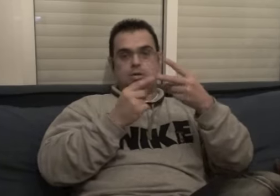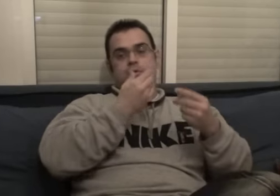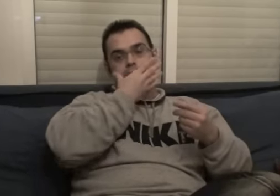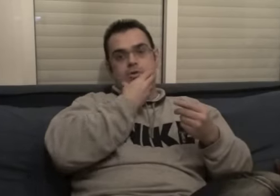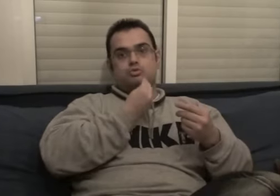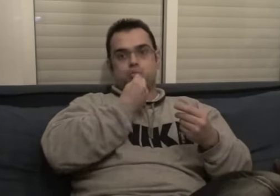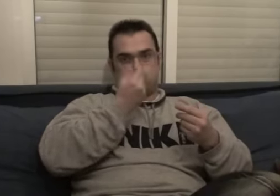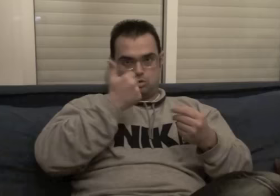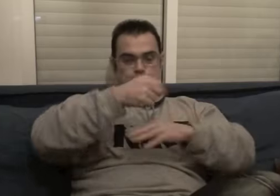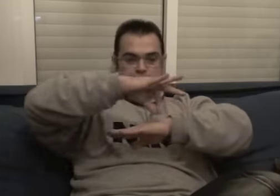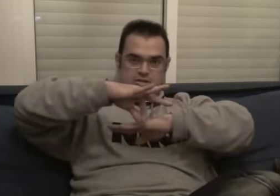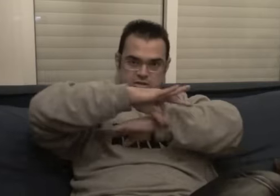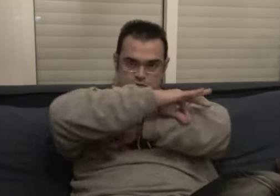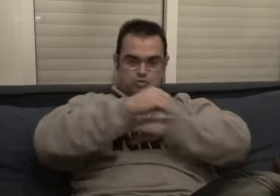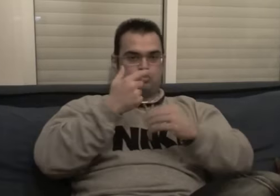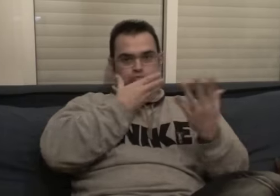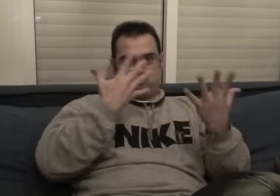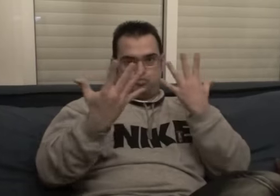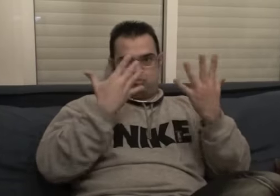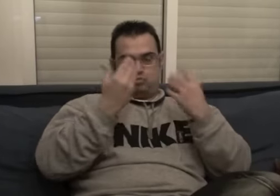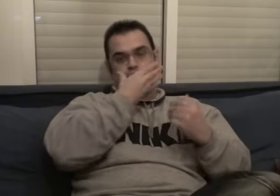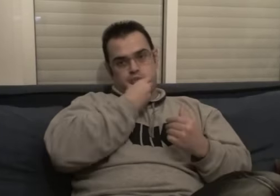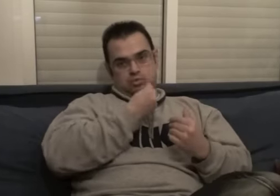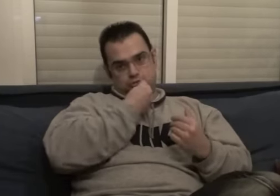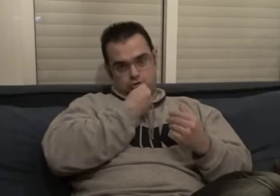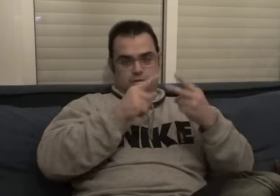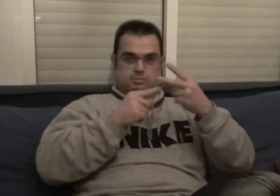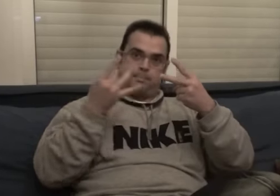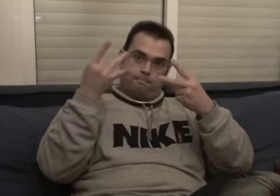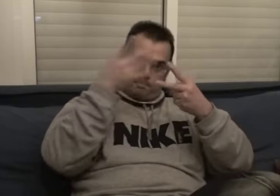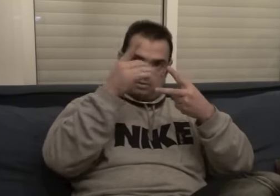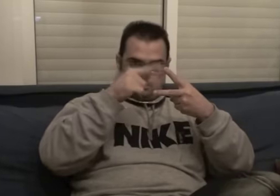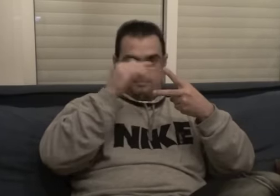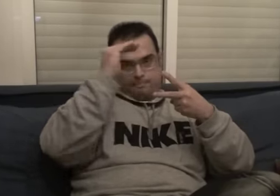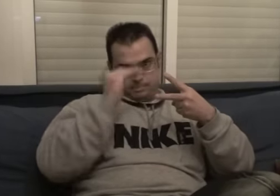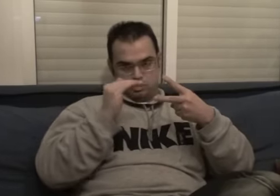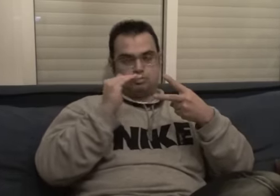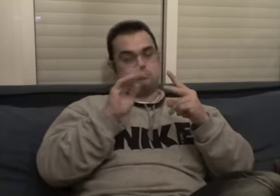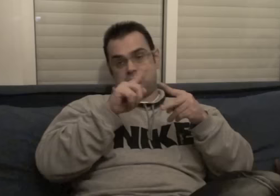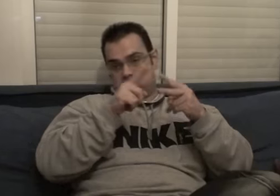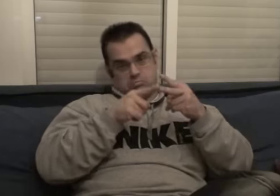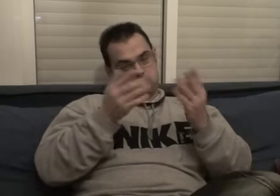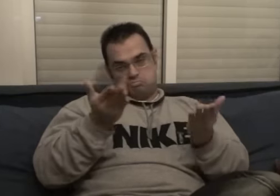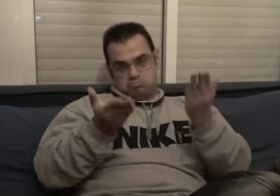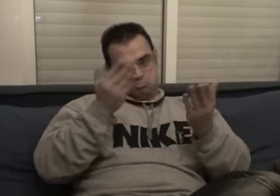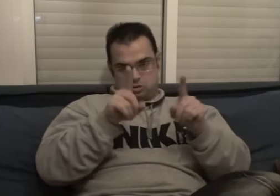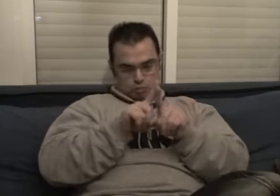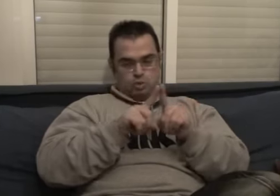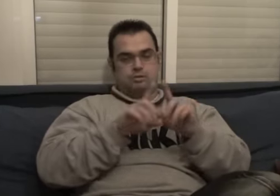quite bit, but quite a of and we